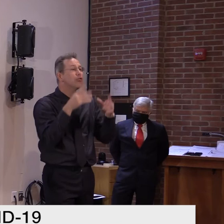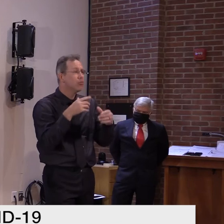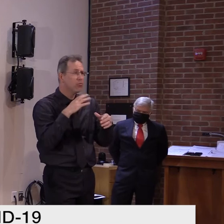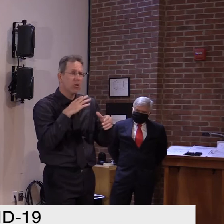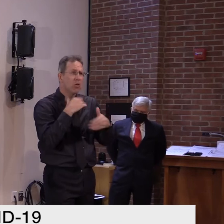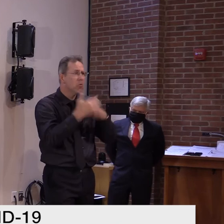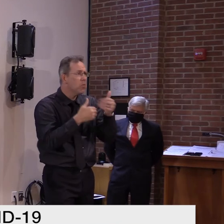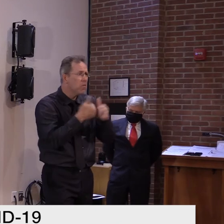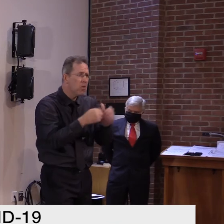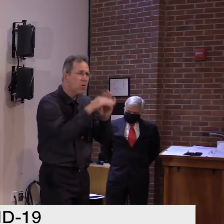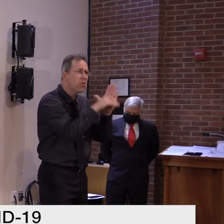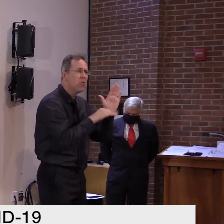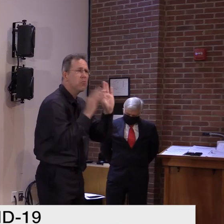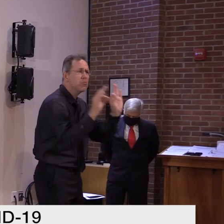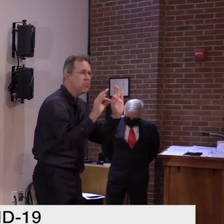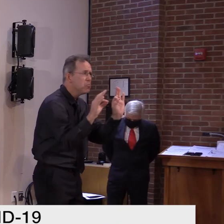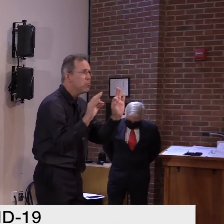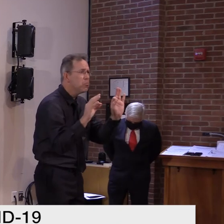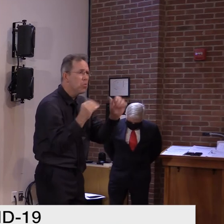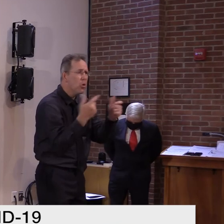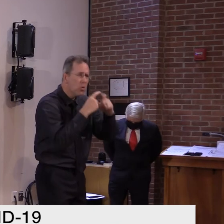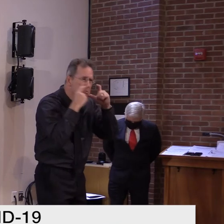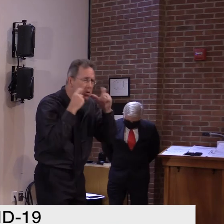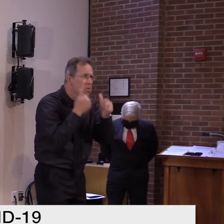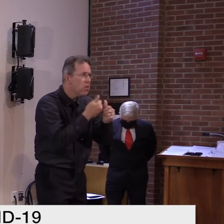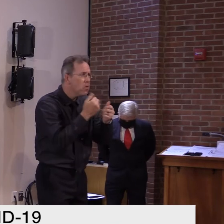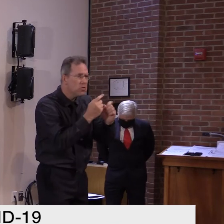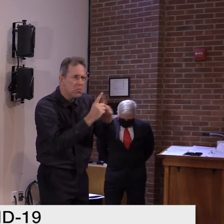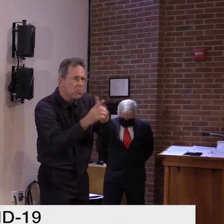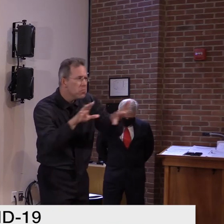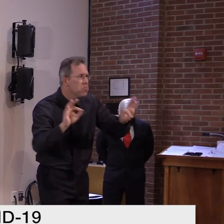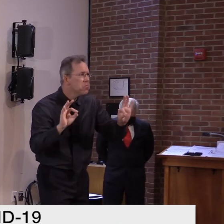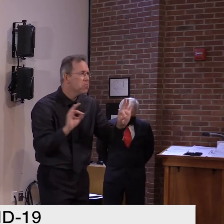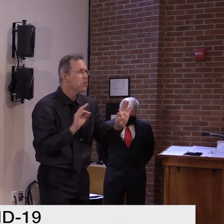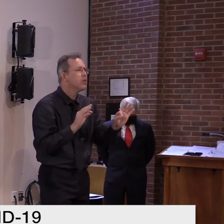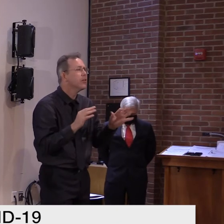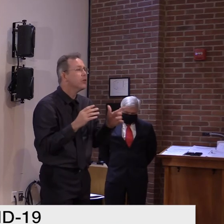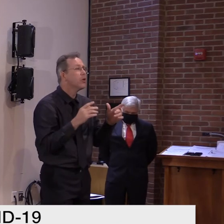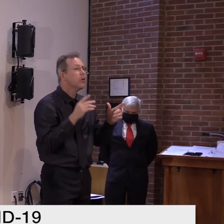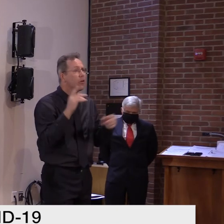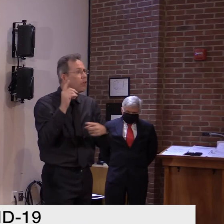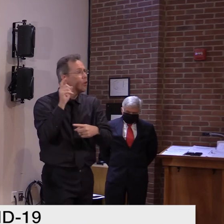then try to, on a sort of a surgical basis, go after the cause of the increasing safety.